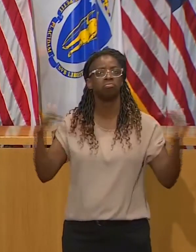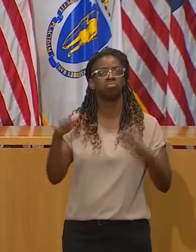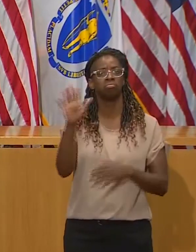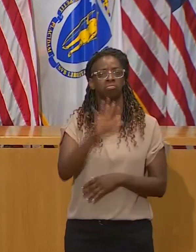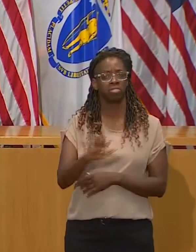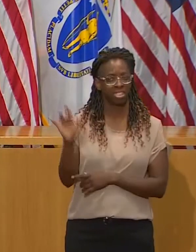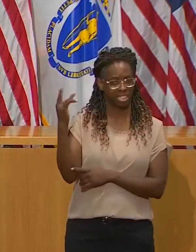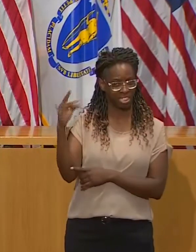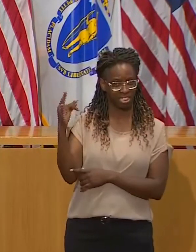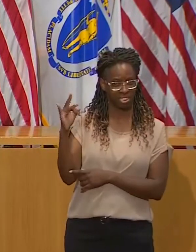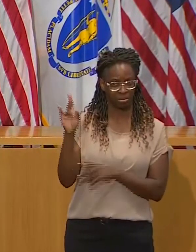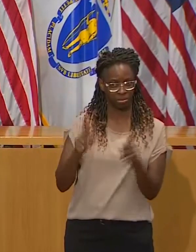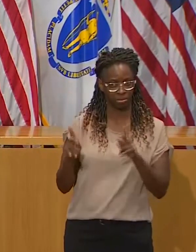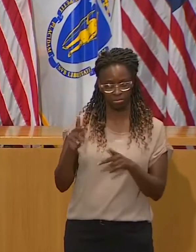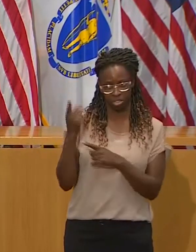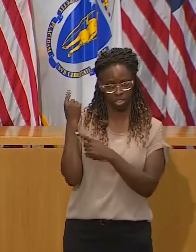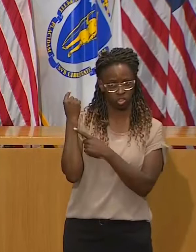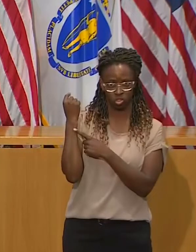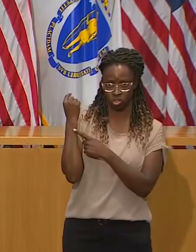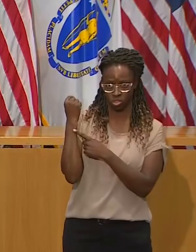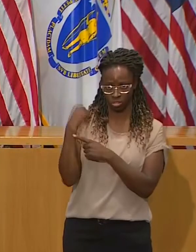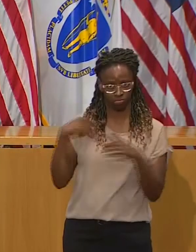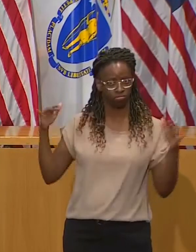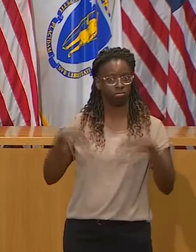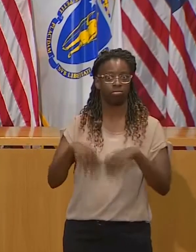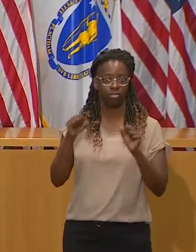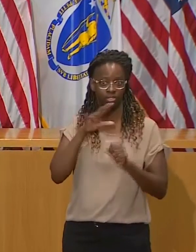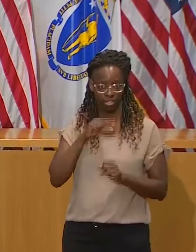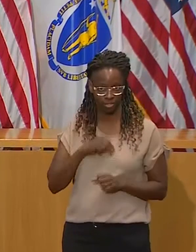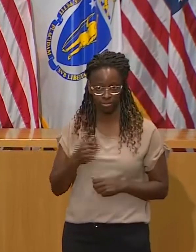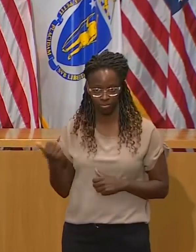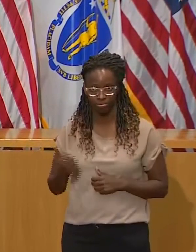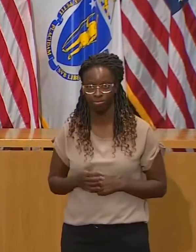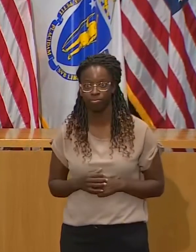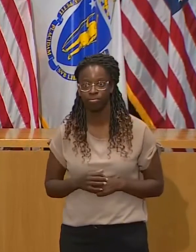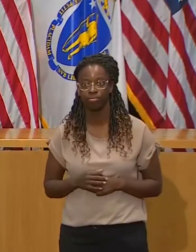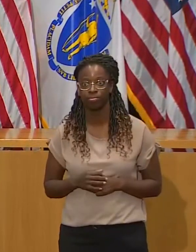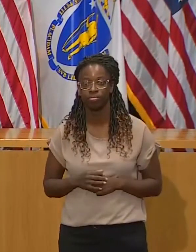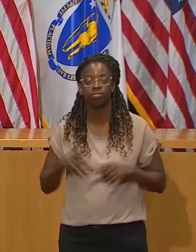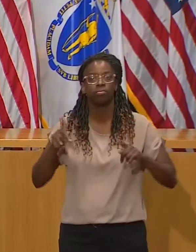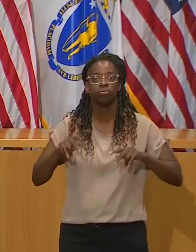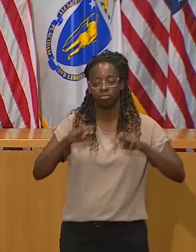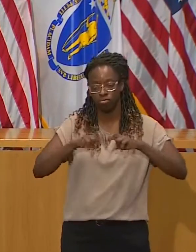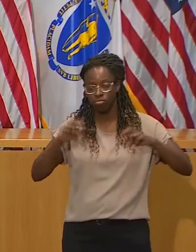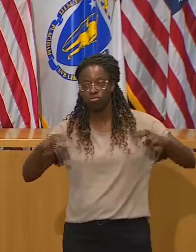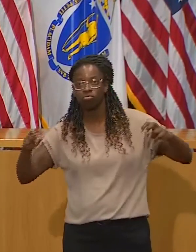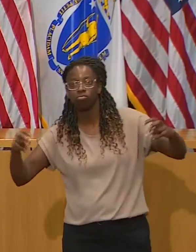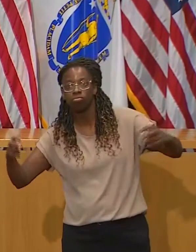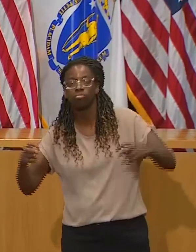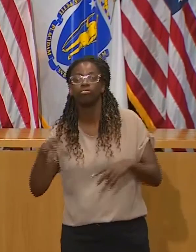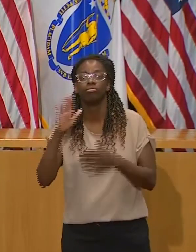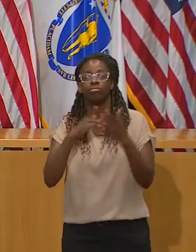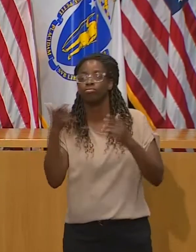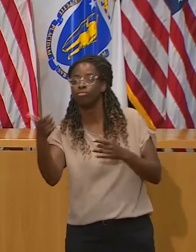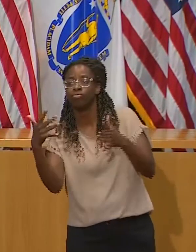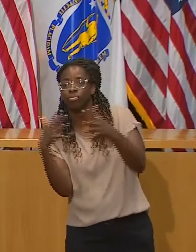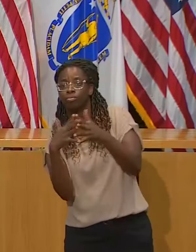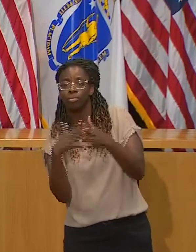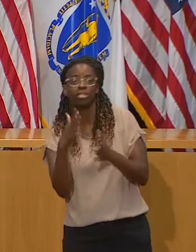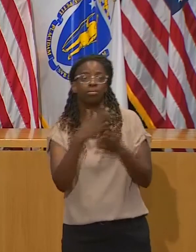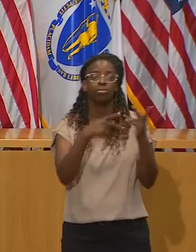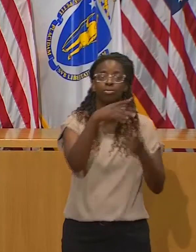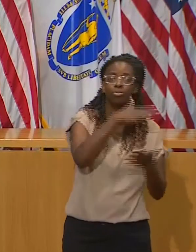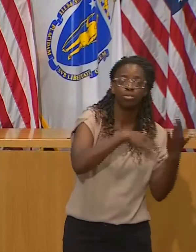followed by, you know, naps on the couch and football games that no one watched. And then, you know,